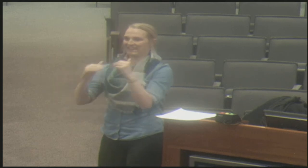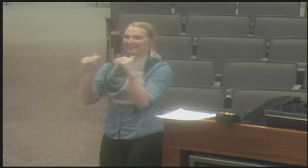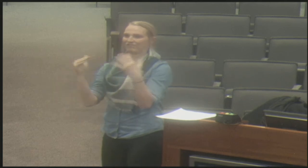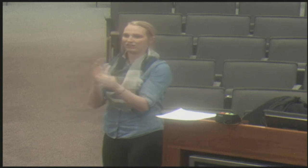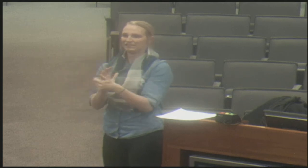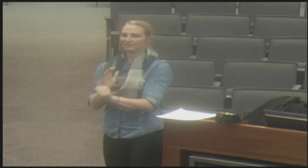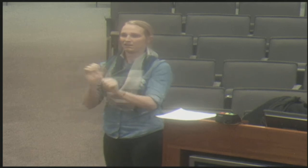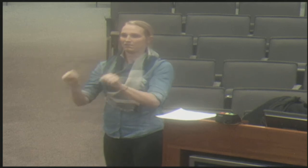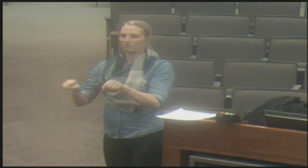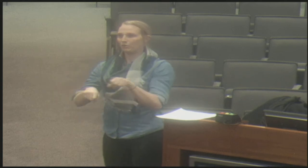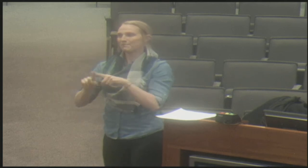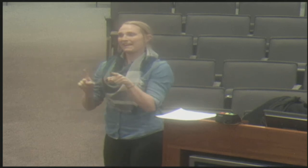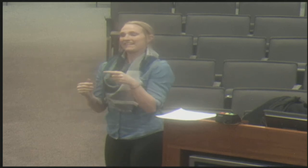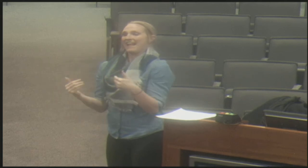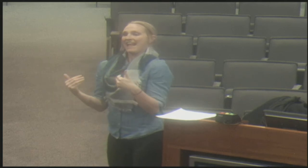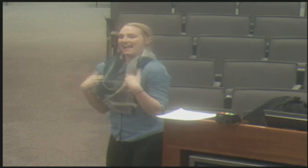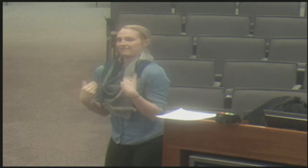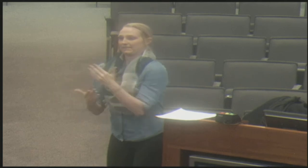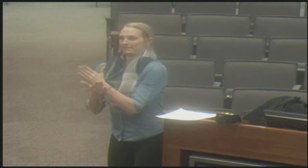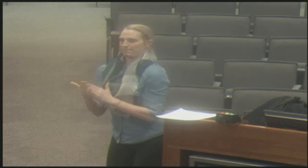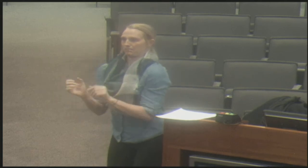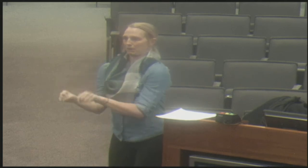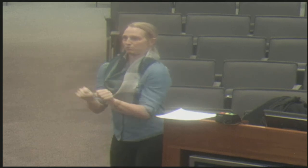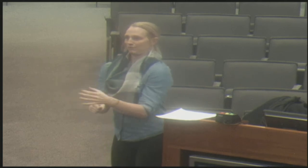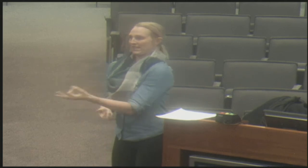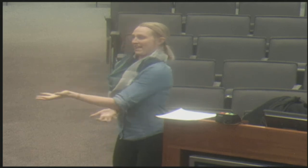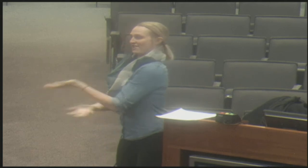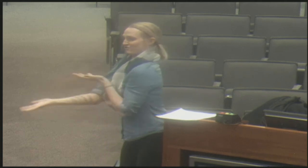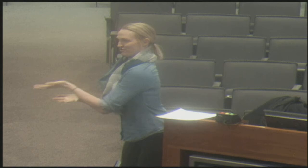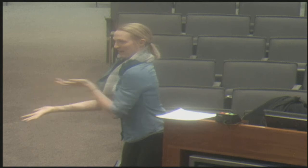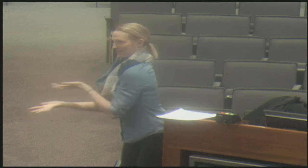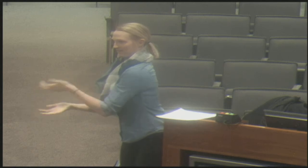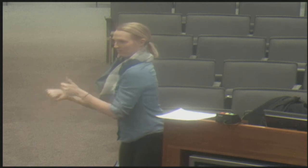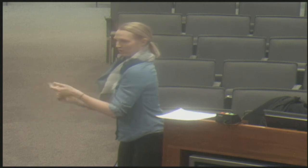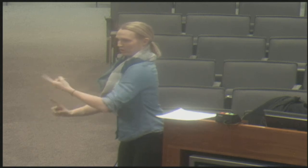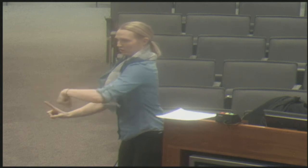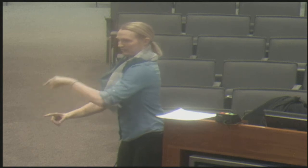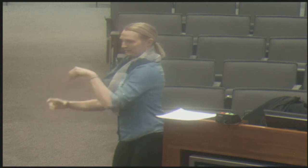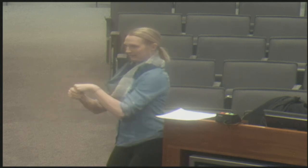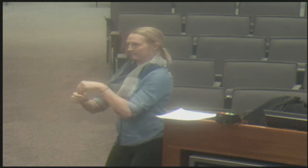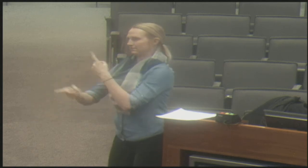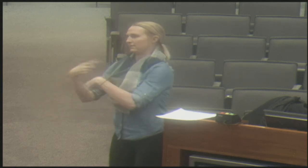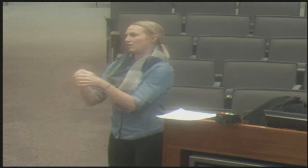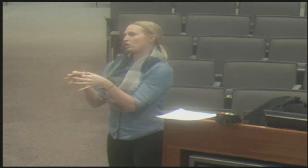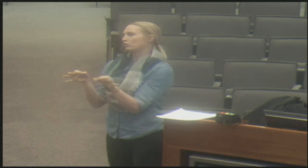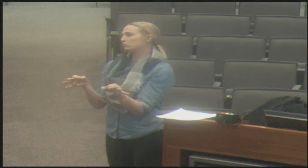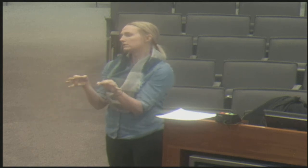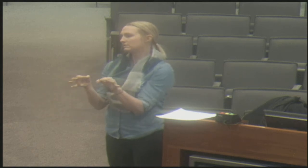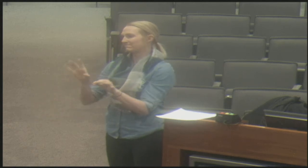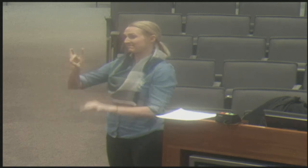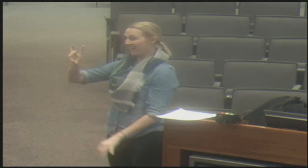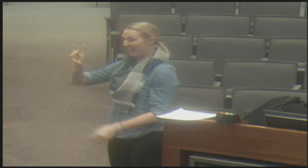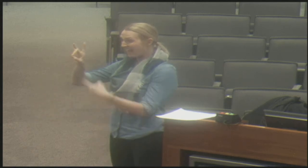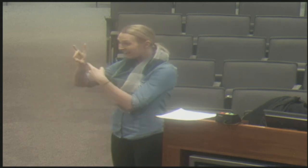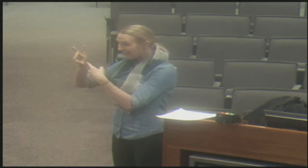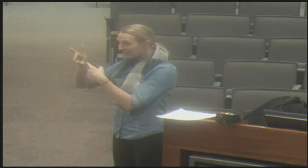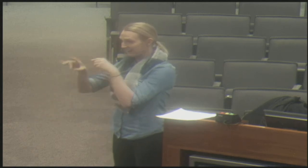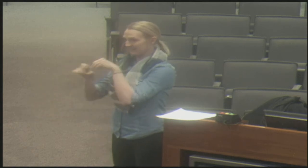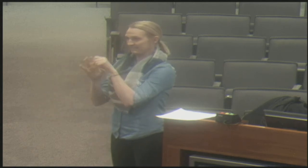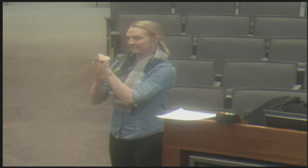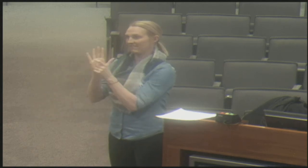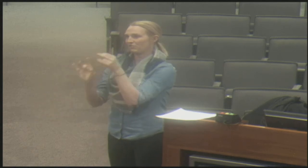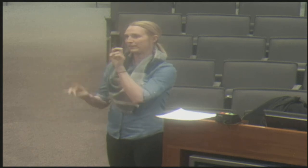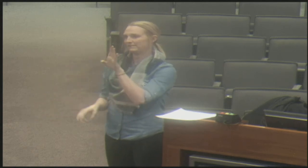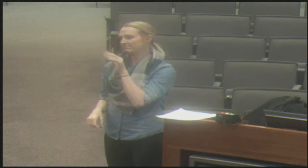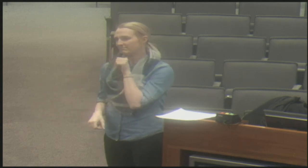not mean that they are perfect in their skills. But they do have potential for direct interactions in a person's